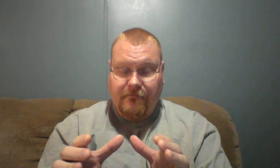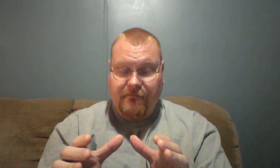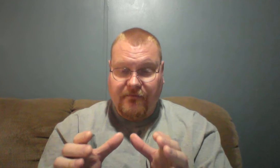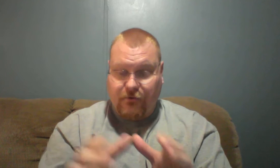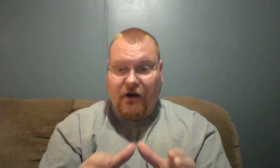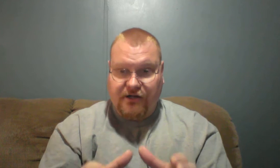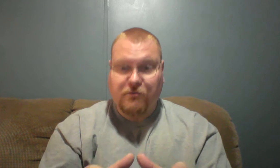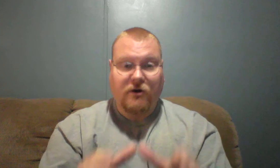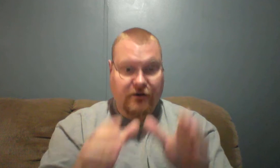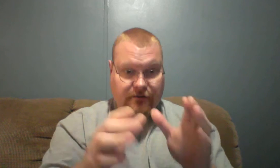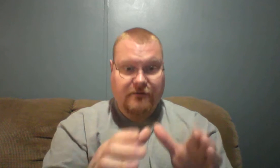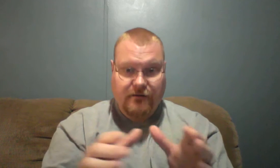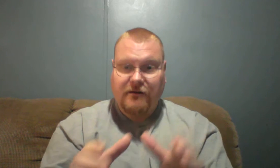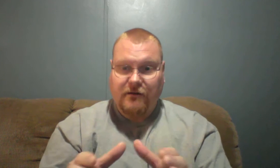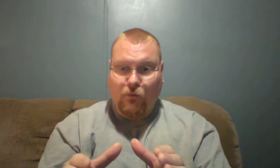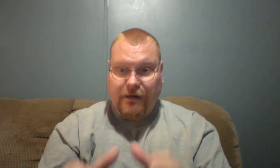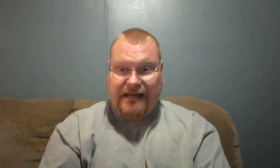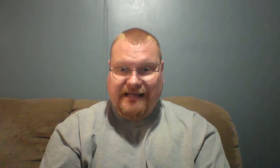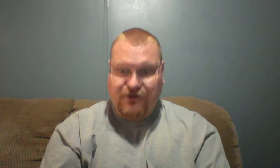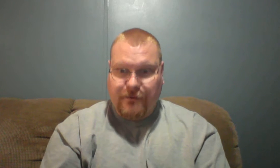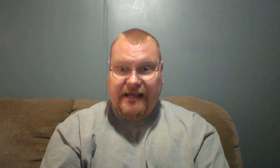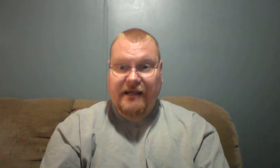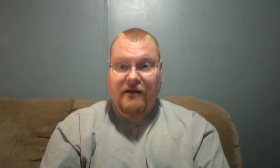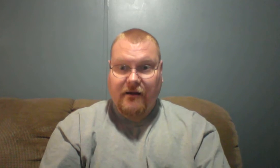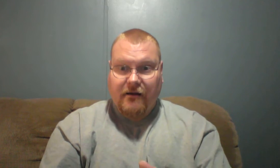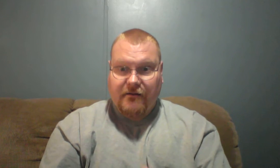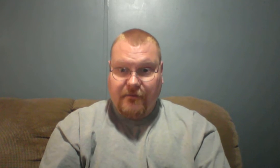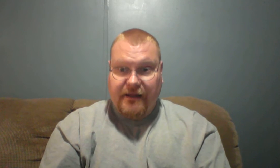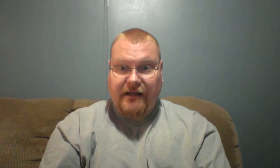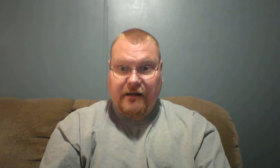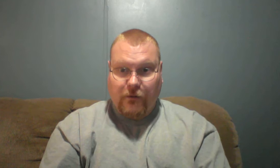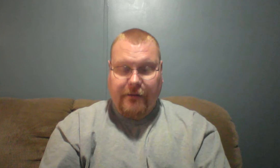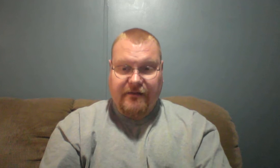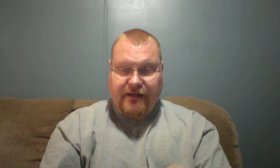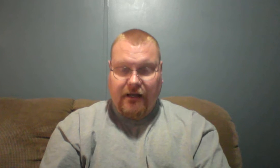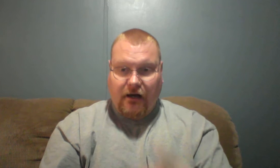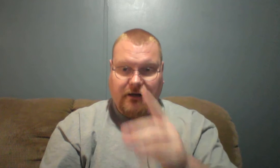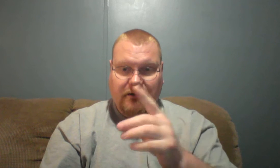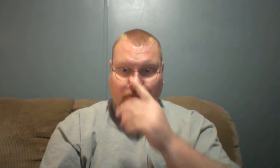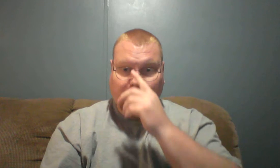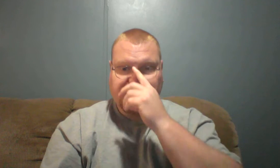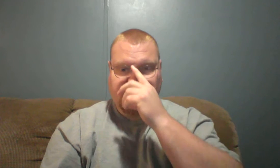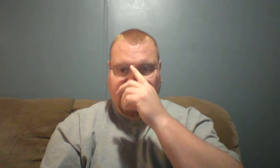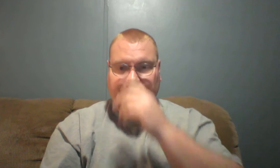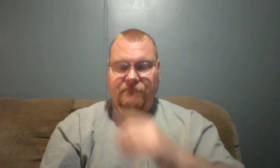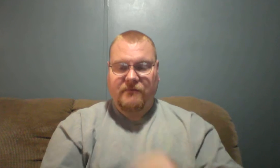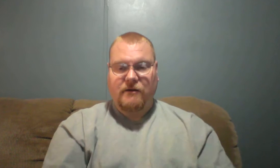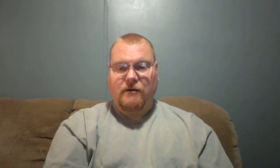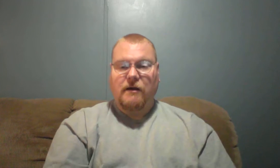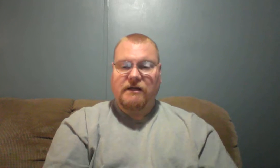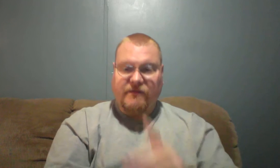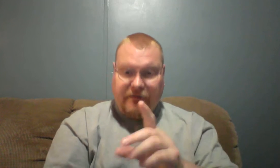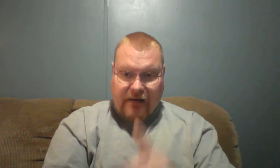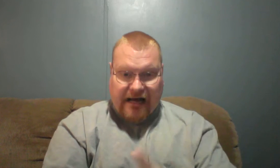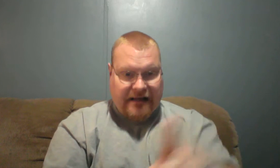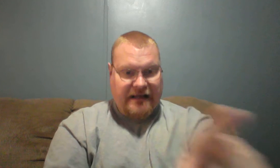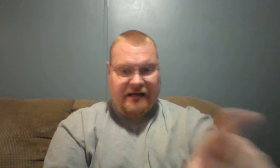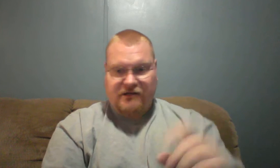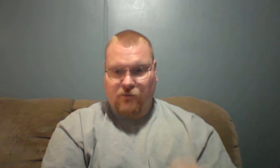through God's word, we need to be the men and women that God wants us to be. To be mighty in his word,